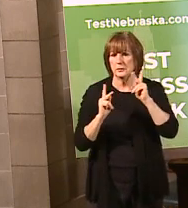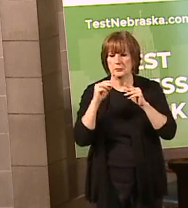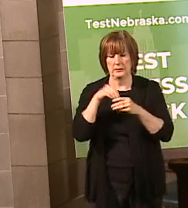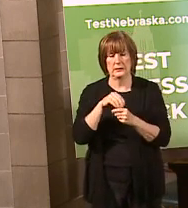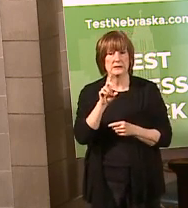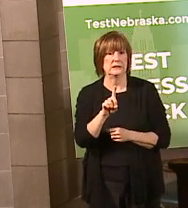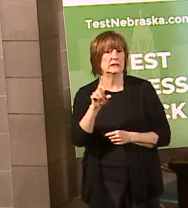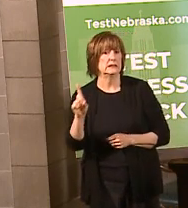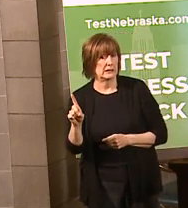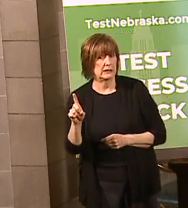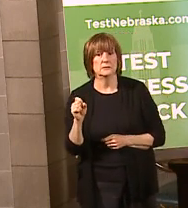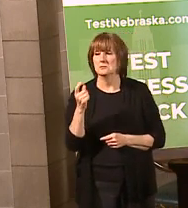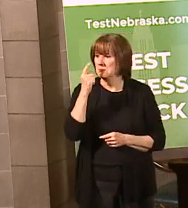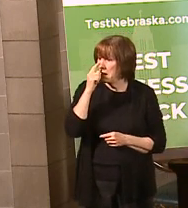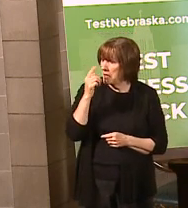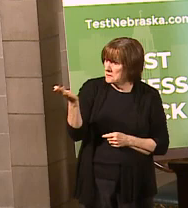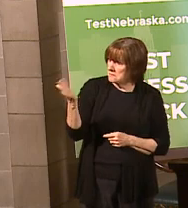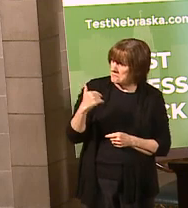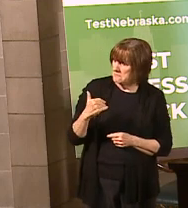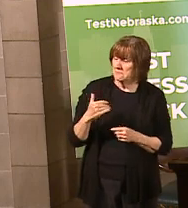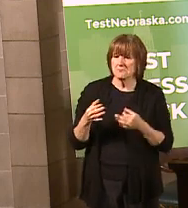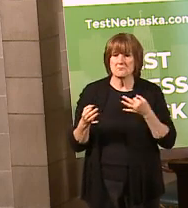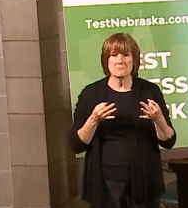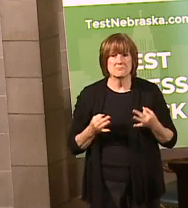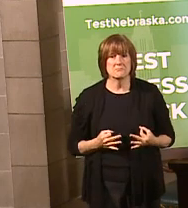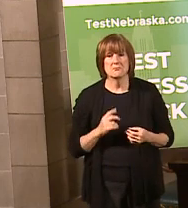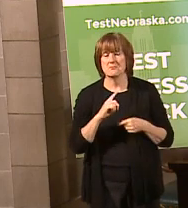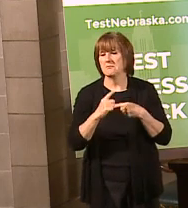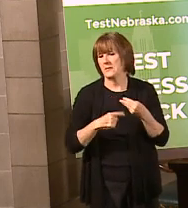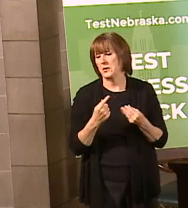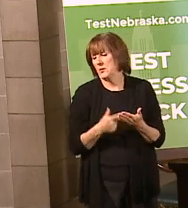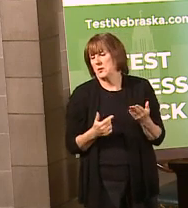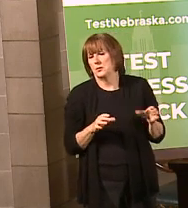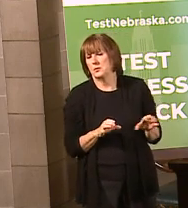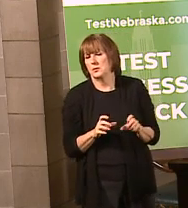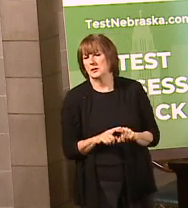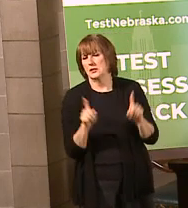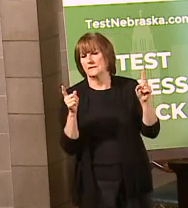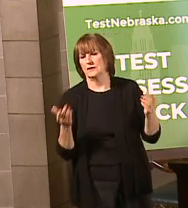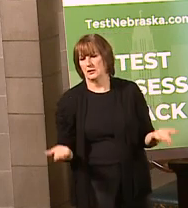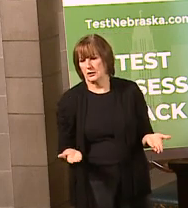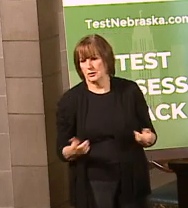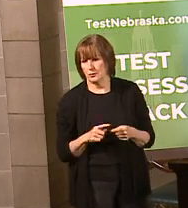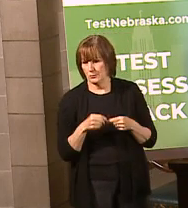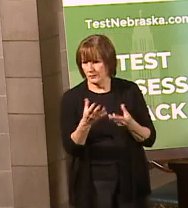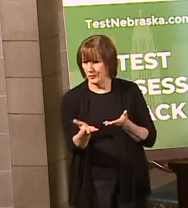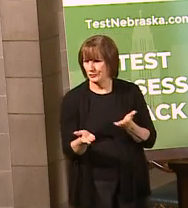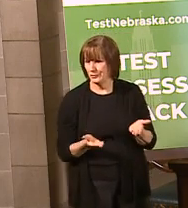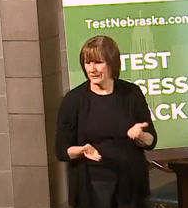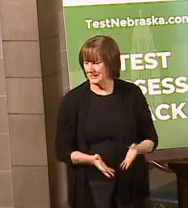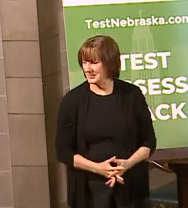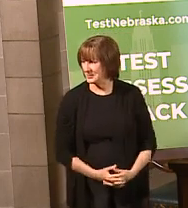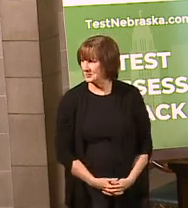developmental disabilities. So Tony, if I could ask you to come up and talk a little bit about what we're doing different here in the state to provide those services.